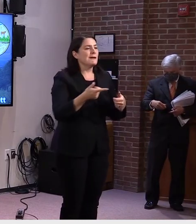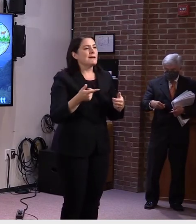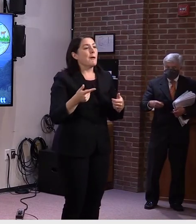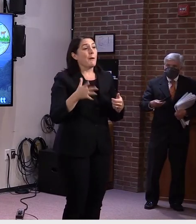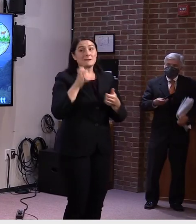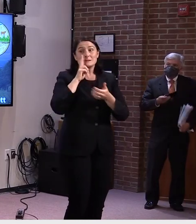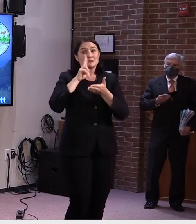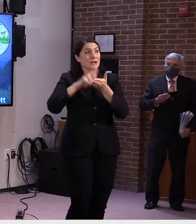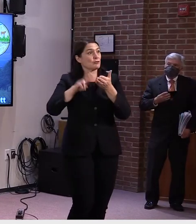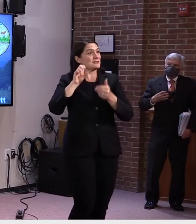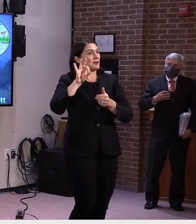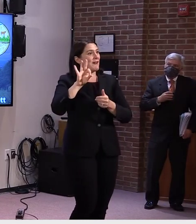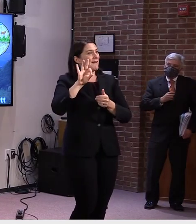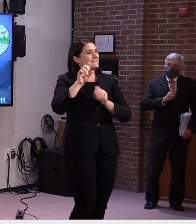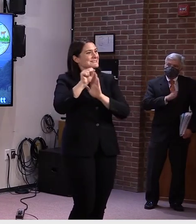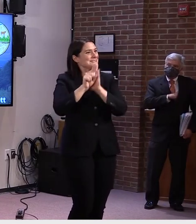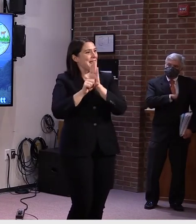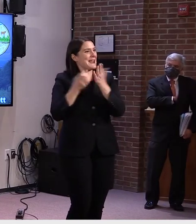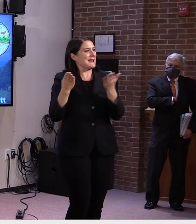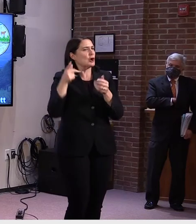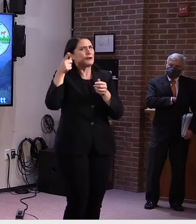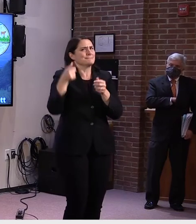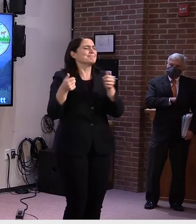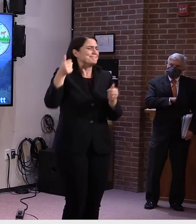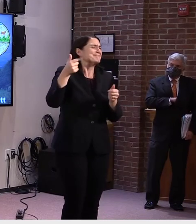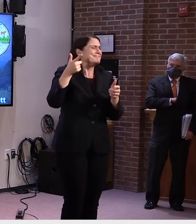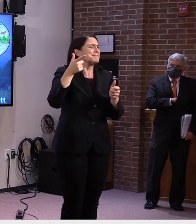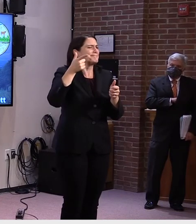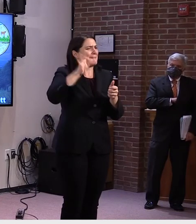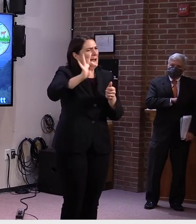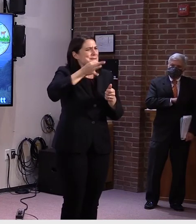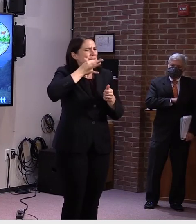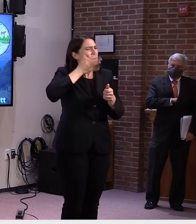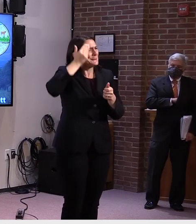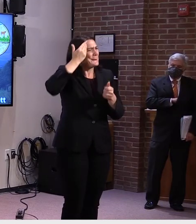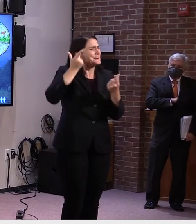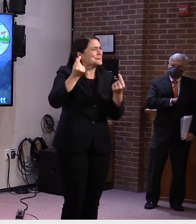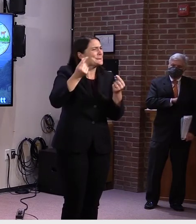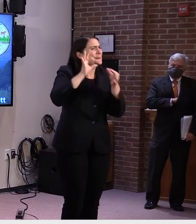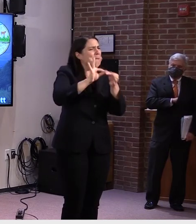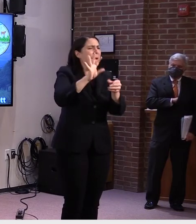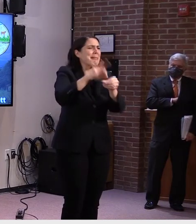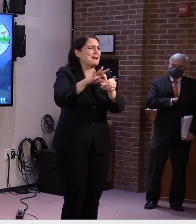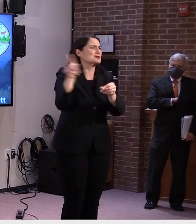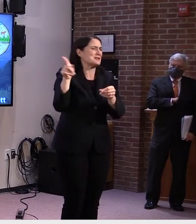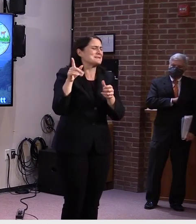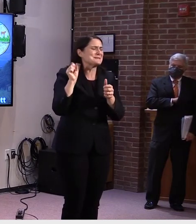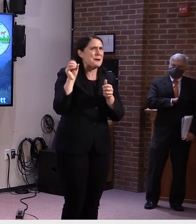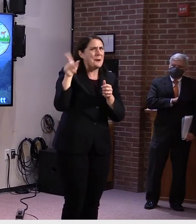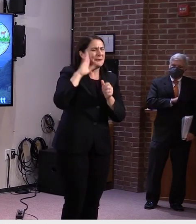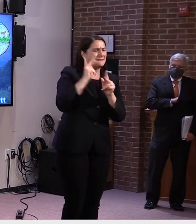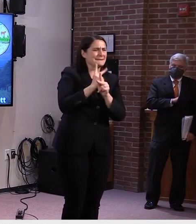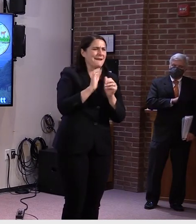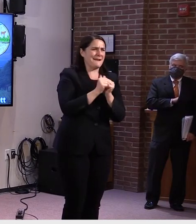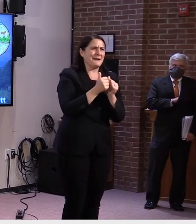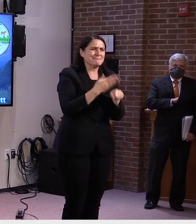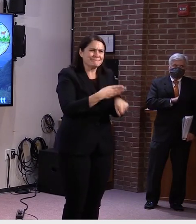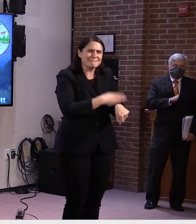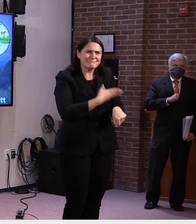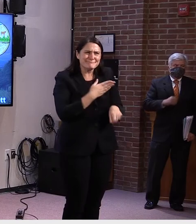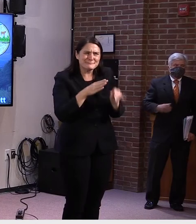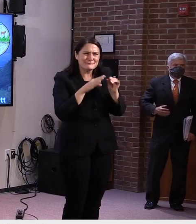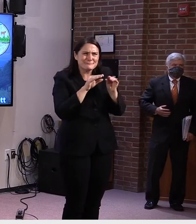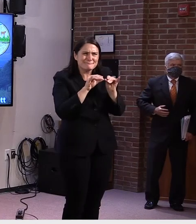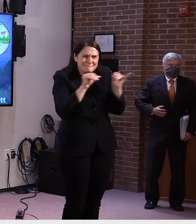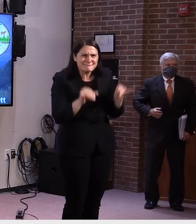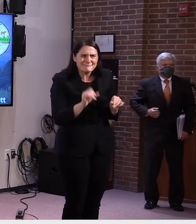expert on elections. So I'll just, I'll leave that to him. Yeah. And on a personal note, I, I was questioned whether I